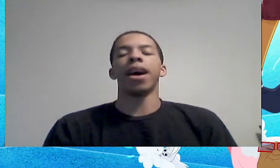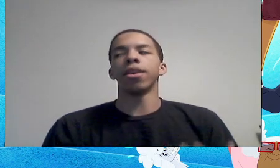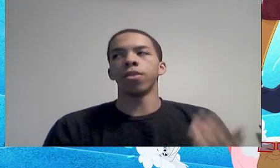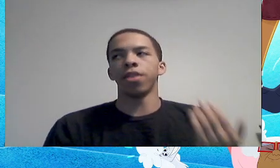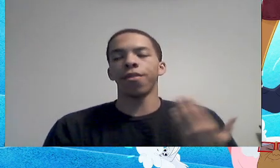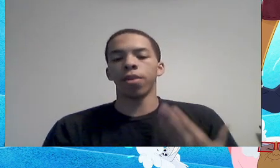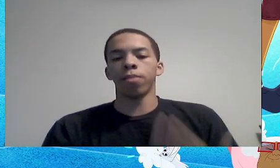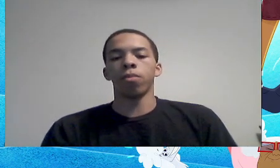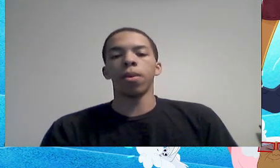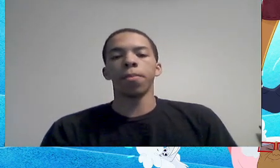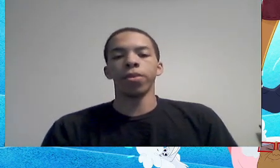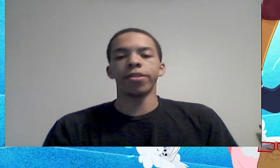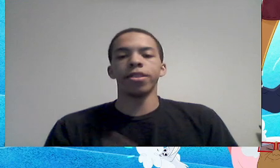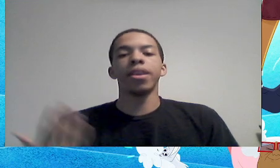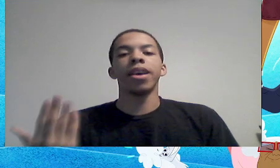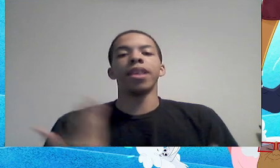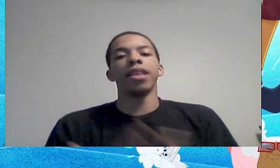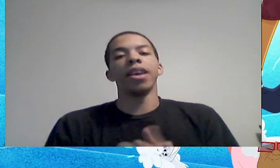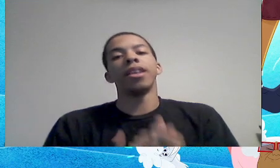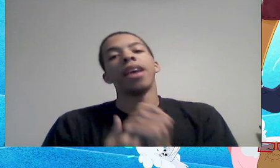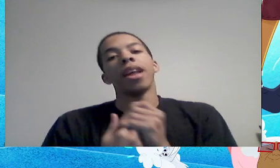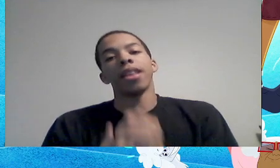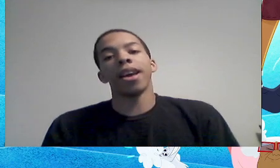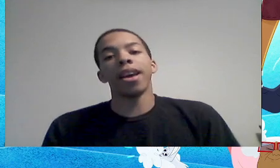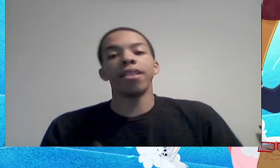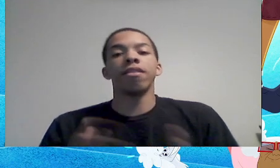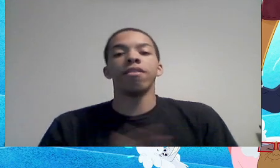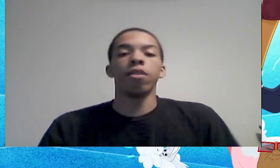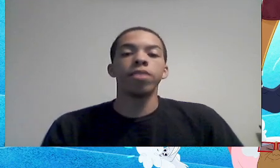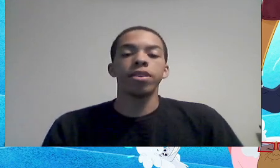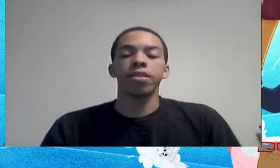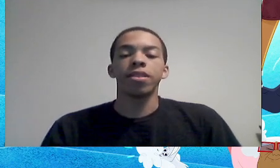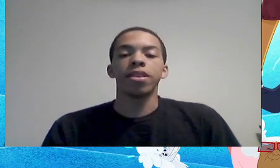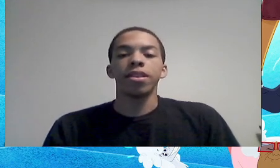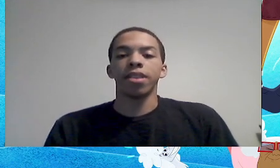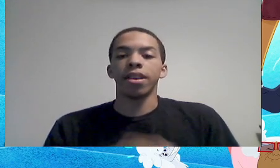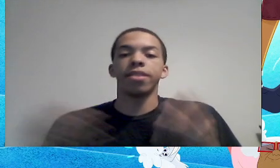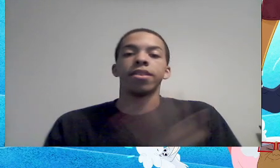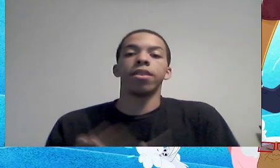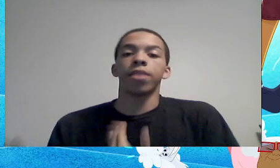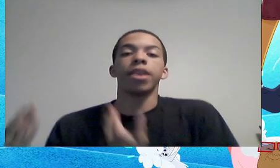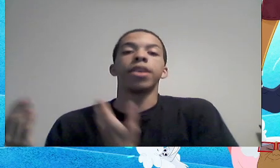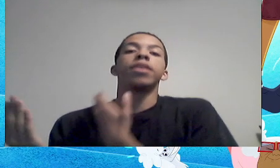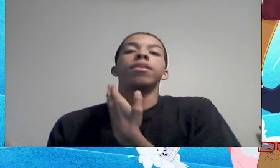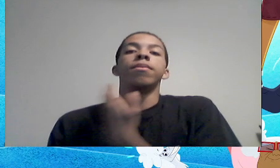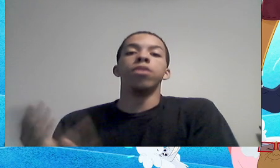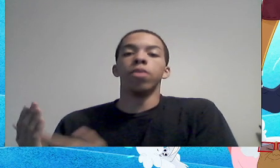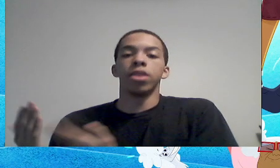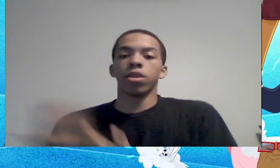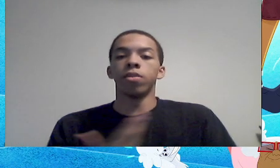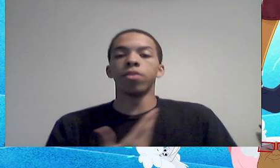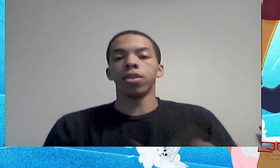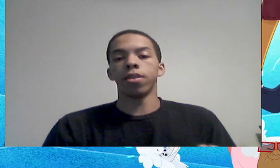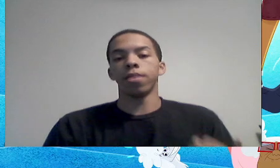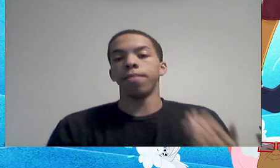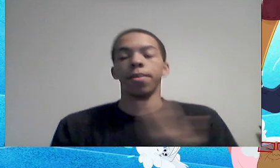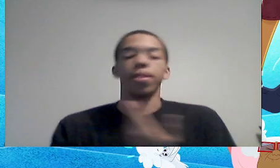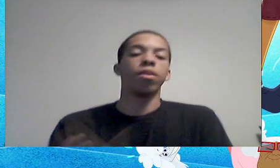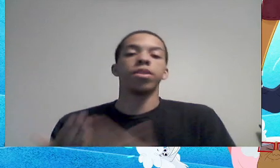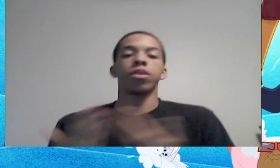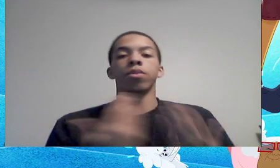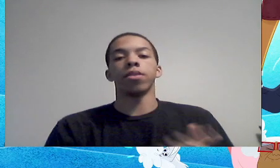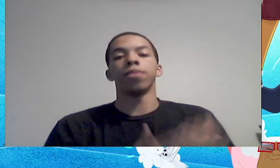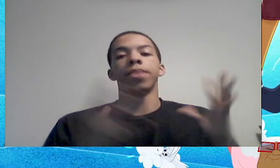Like, Maya heard it from one person. And then, at the end, Zoe says, okay, Noah told her,